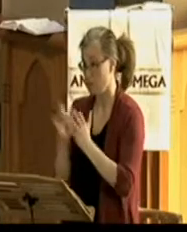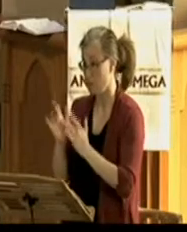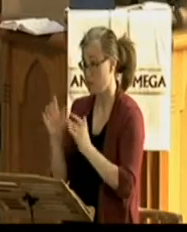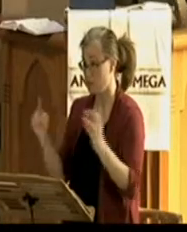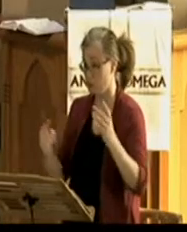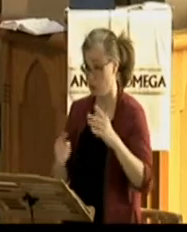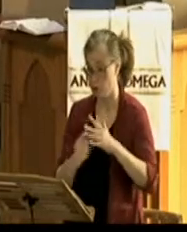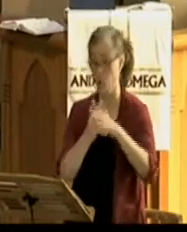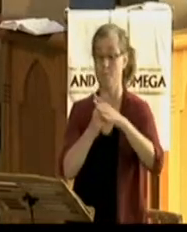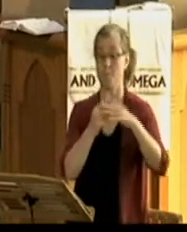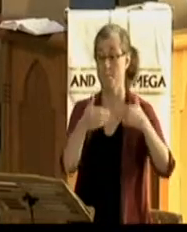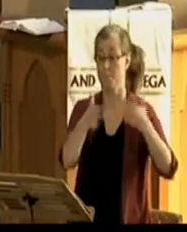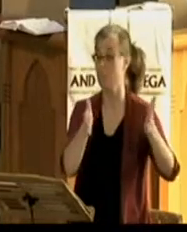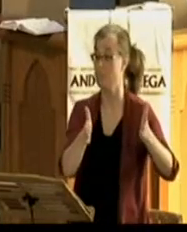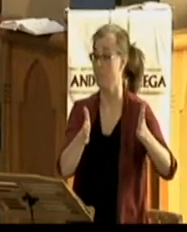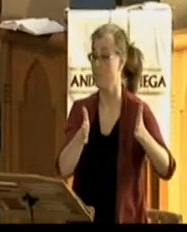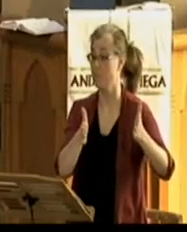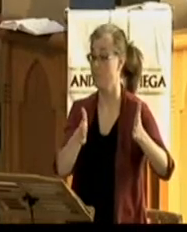coming to us, working in our hearts.